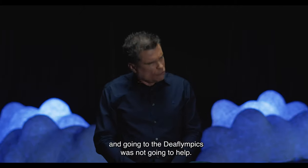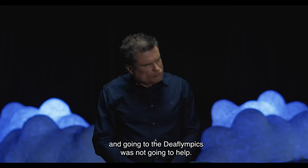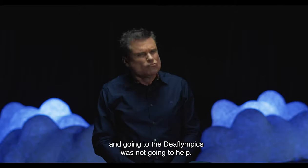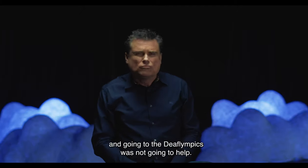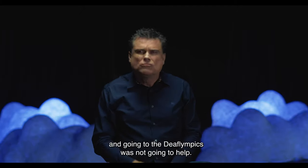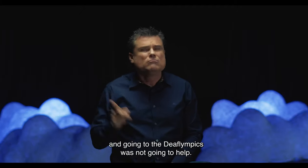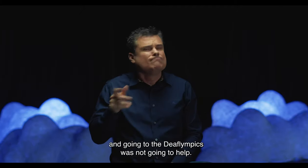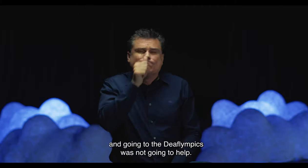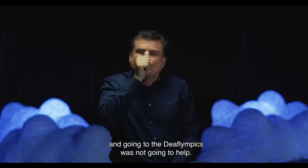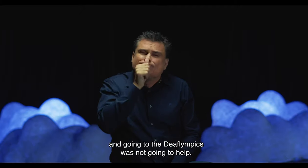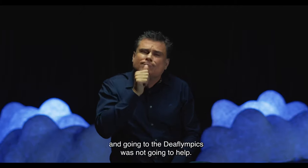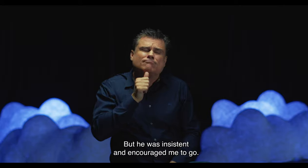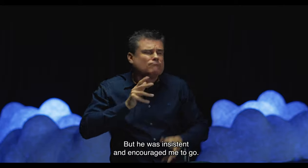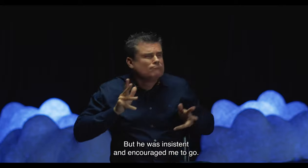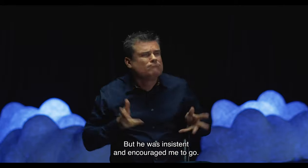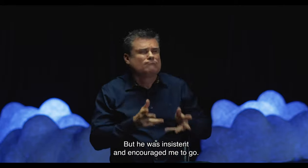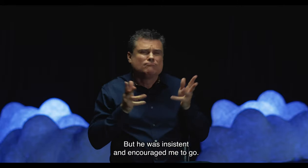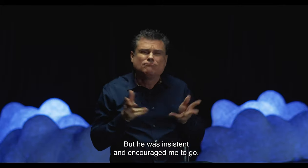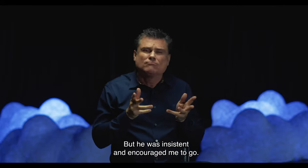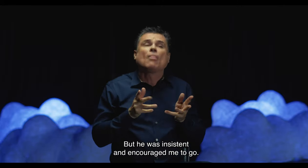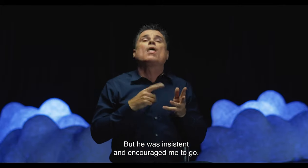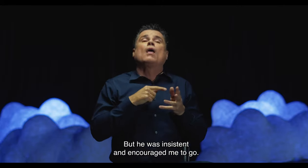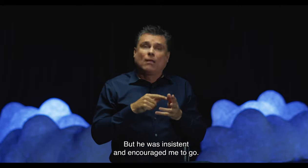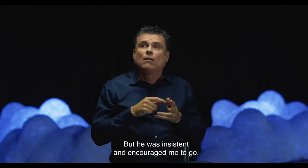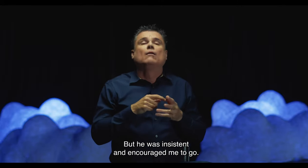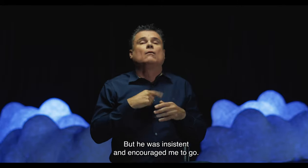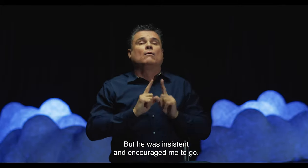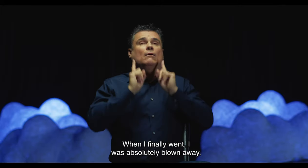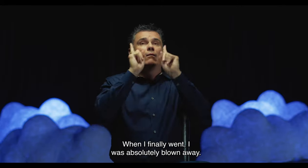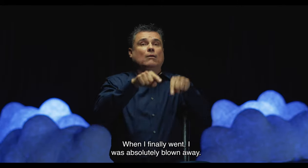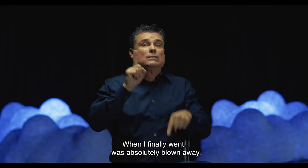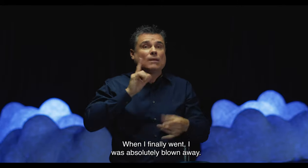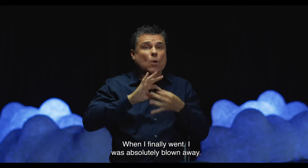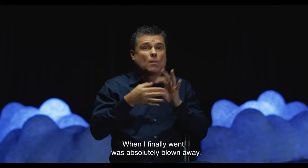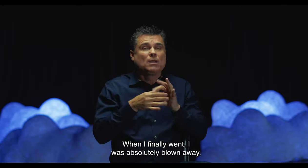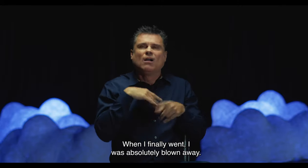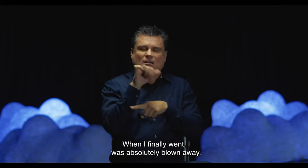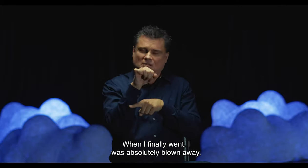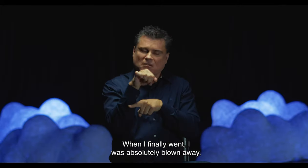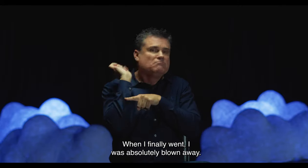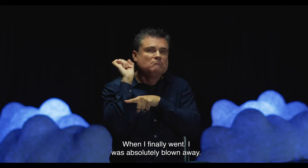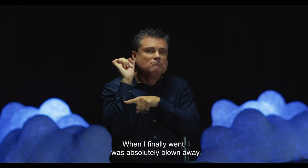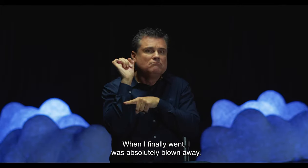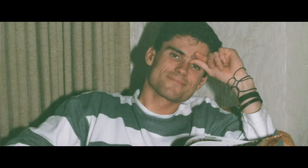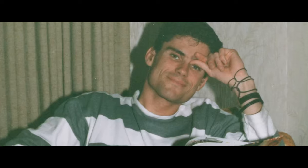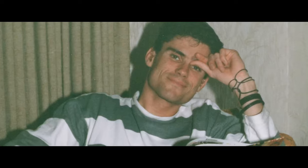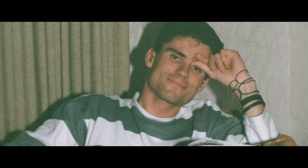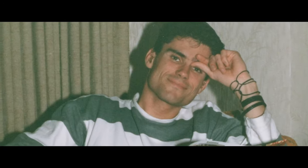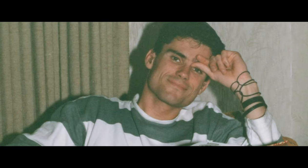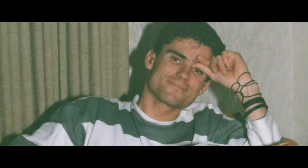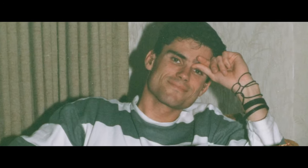and going to the Deaflympics was not going to help. But he was insistent and encouraged me to go. When I finally went, I was absolutely blown away.